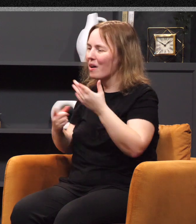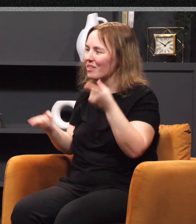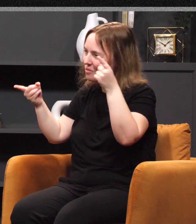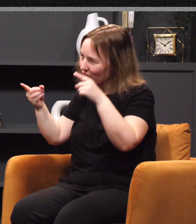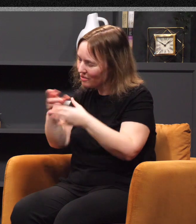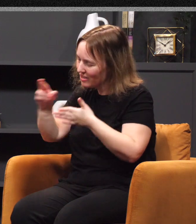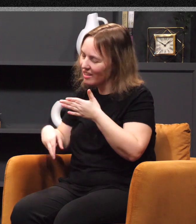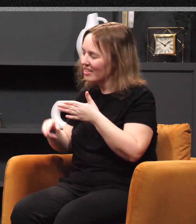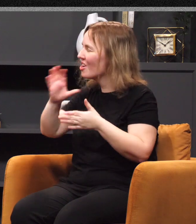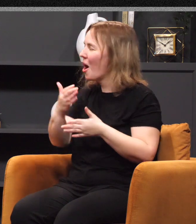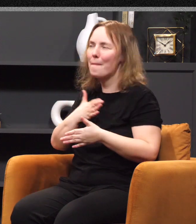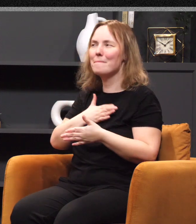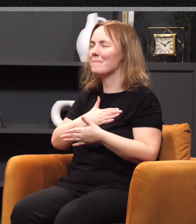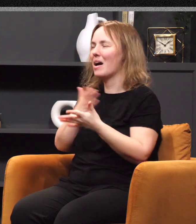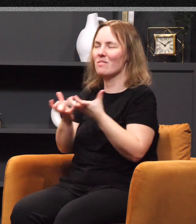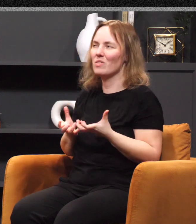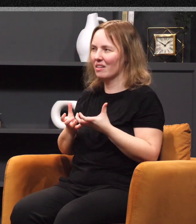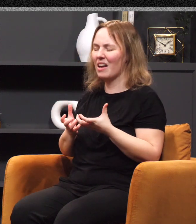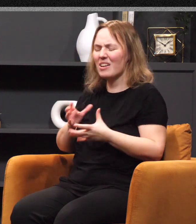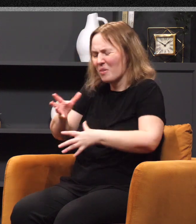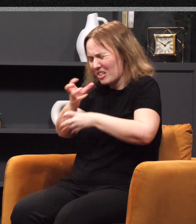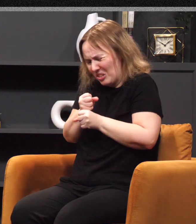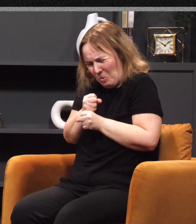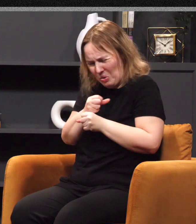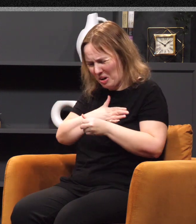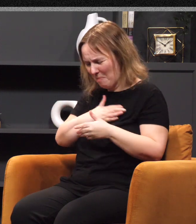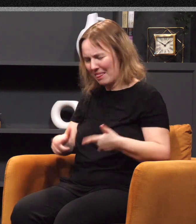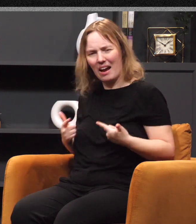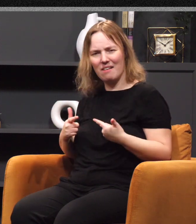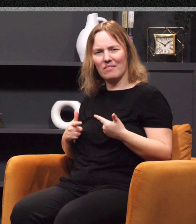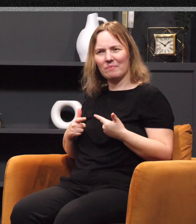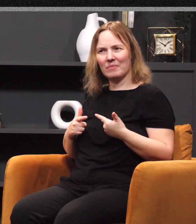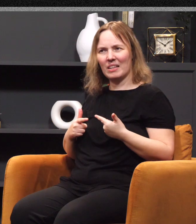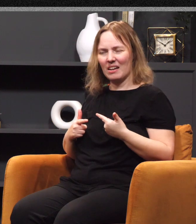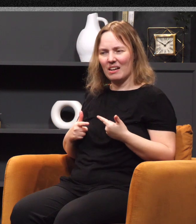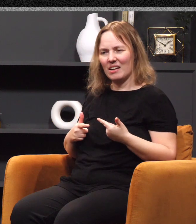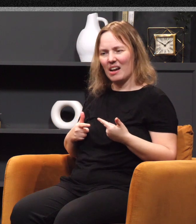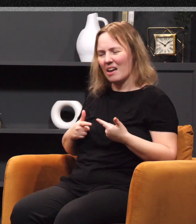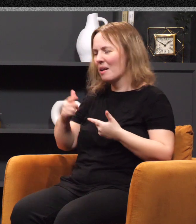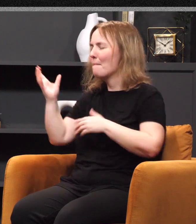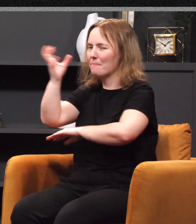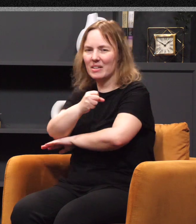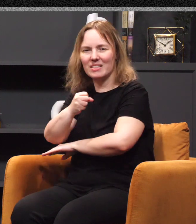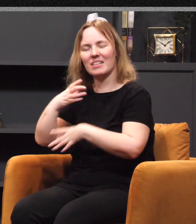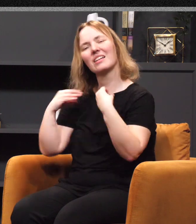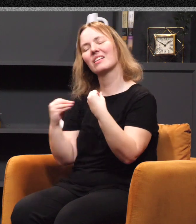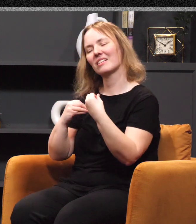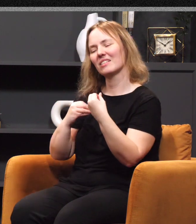Father, not my will. I don't want to just clutch onto my life. I don't want to be spared of this and miss the recovery that is going to take place on the